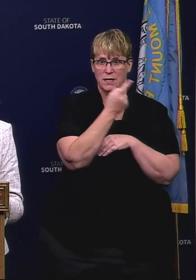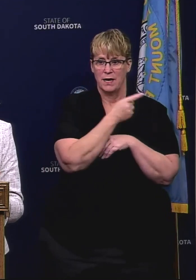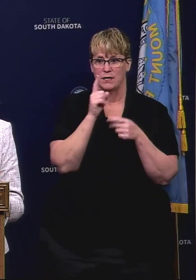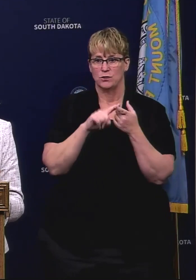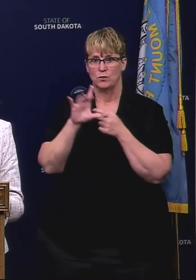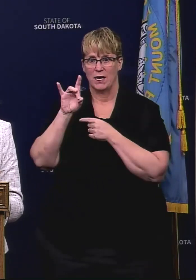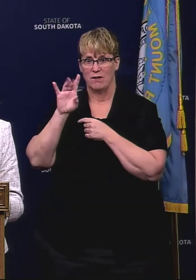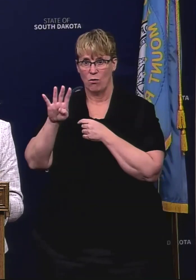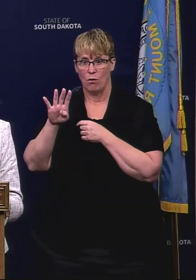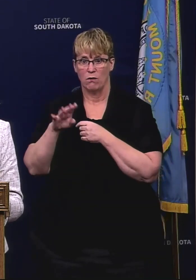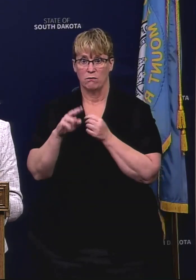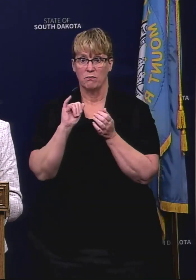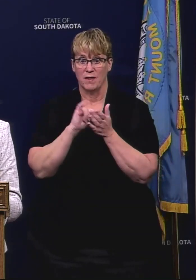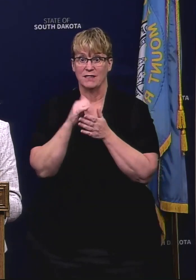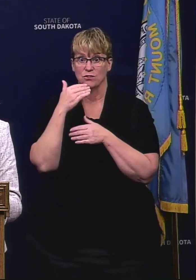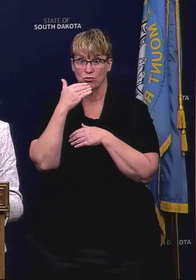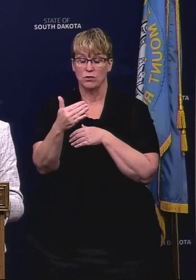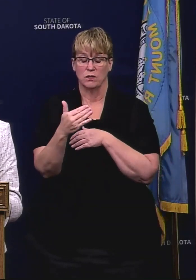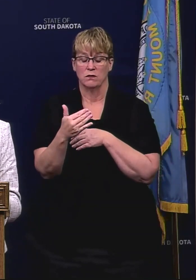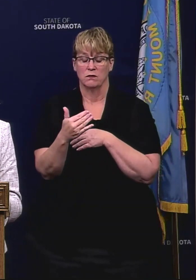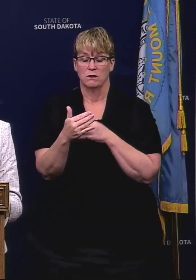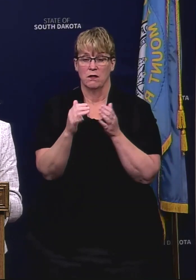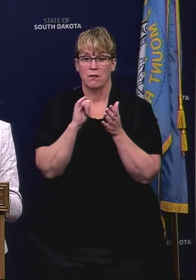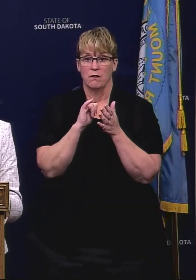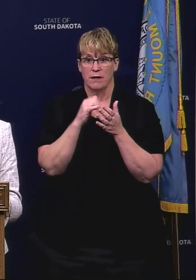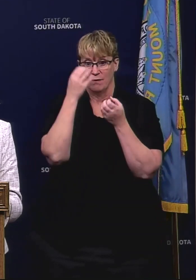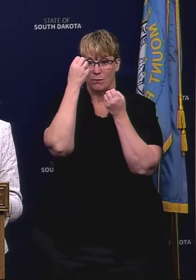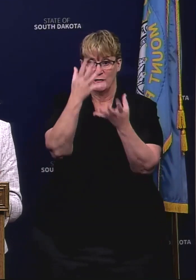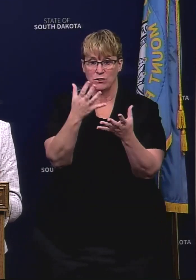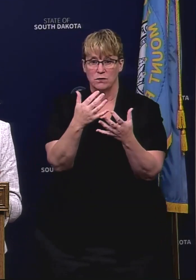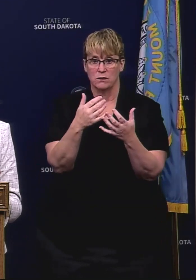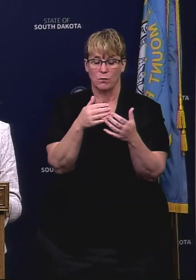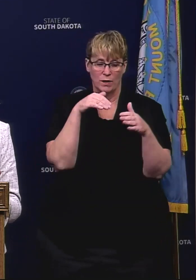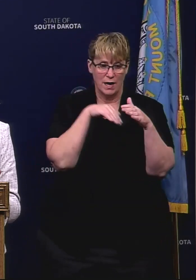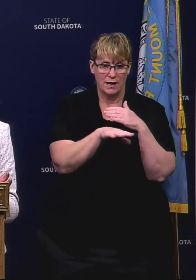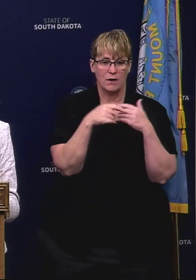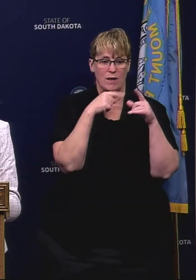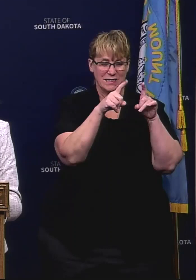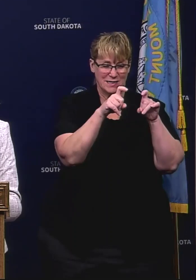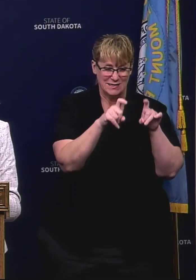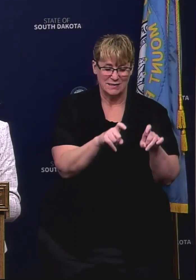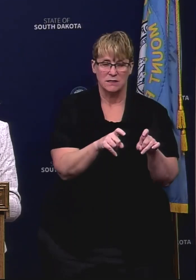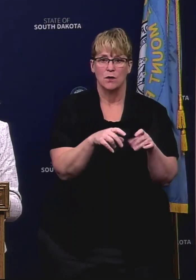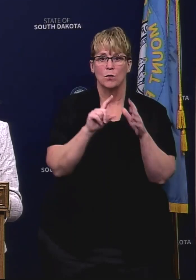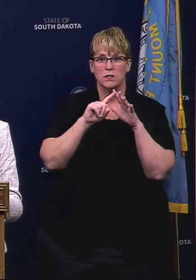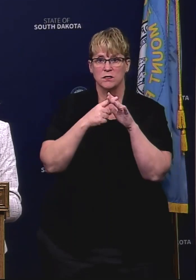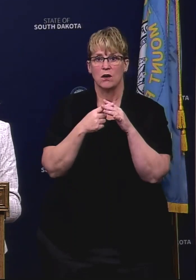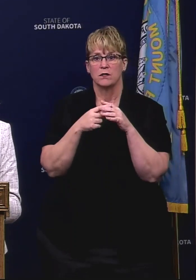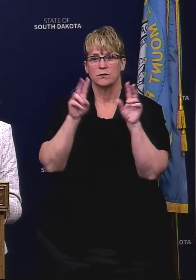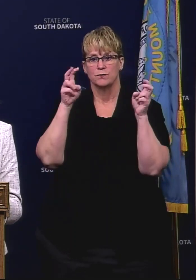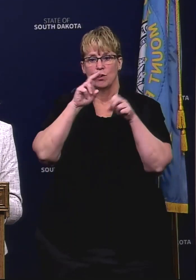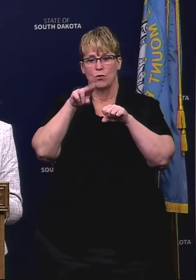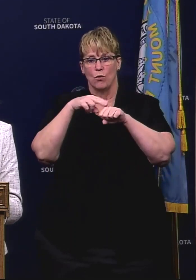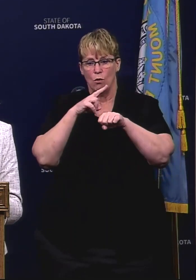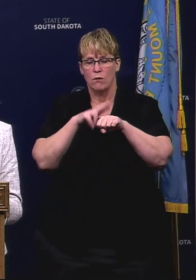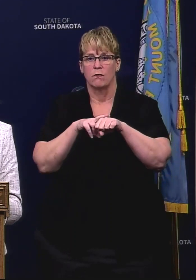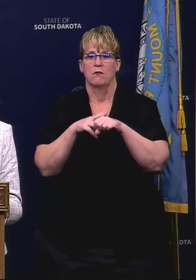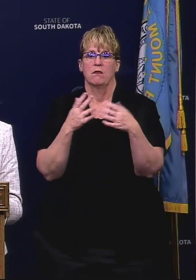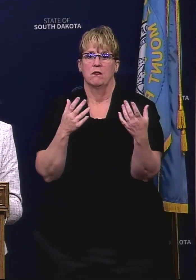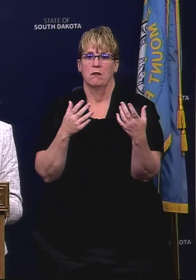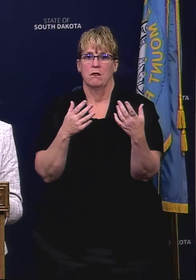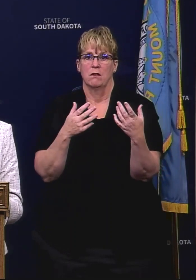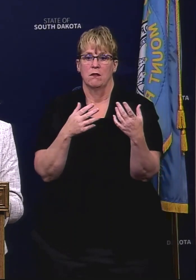I think that's a good sign as well that we got in we got those tests done and we're going to start to normalize a little bit here